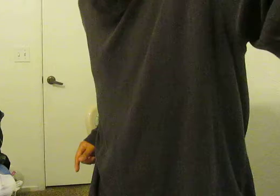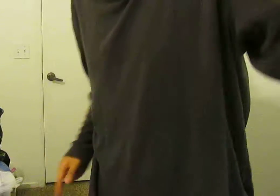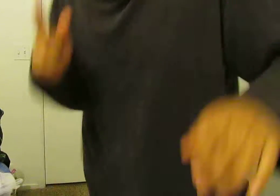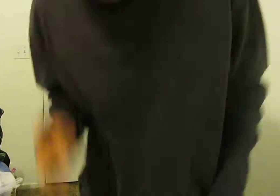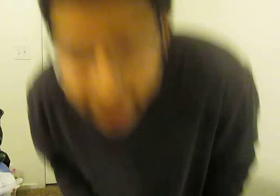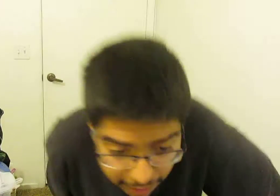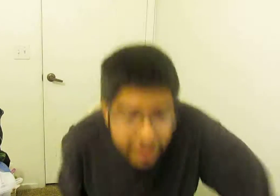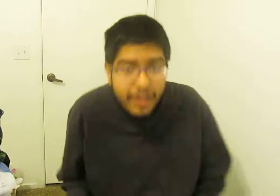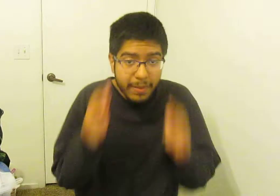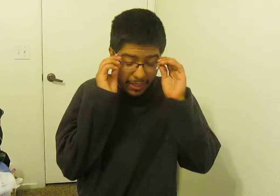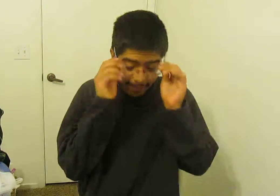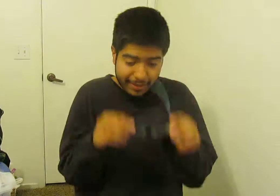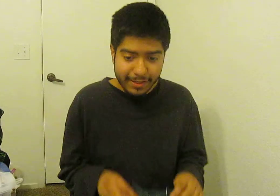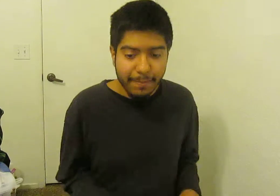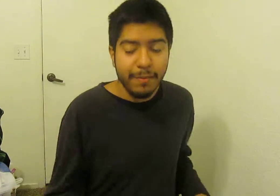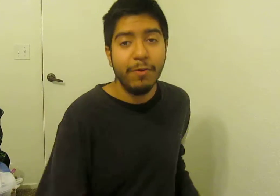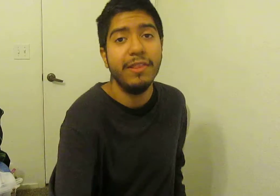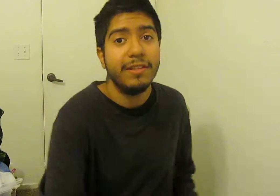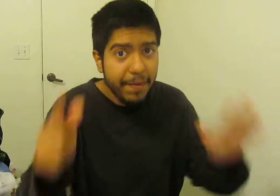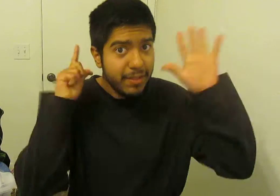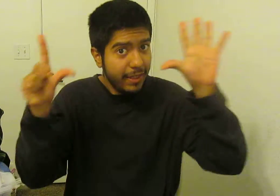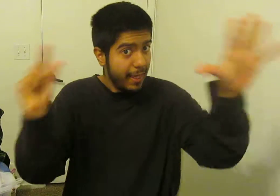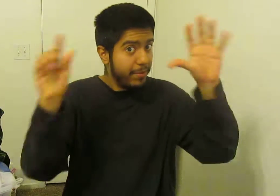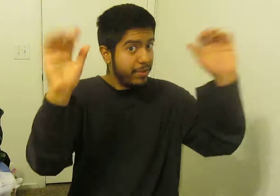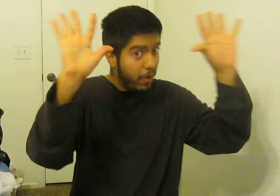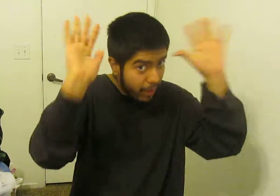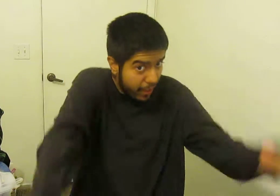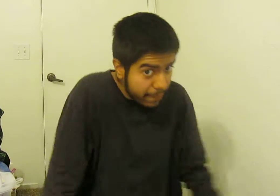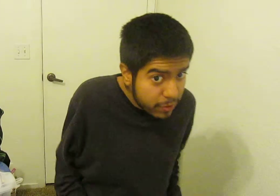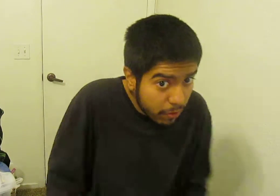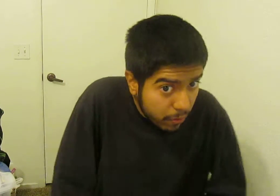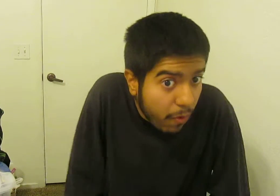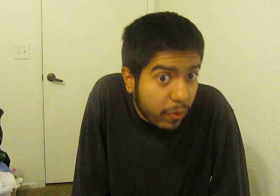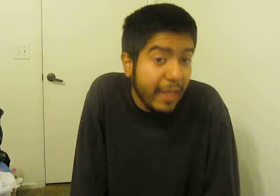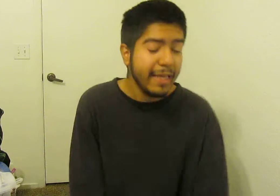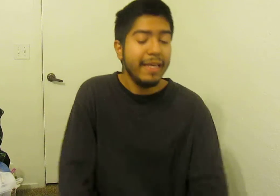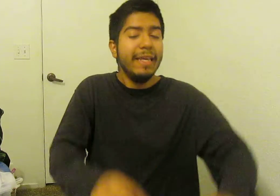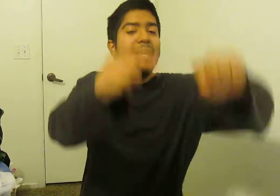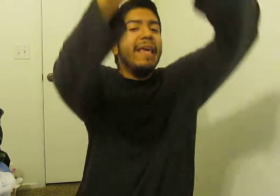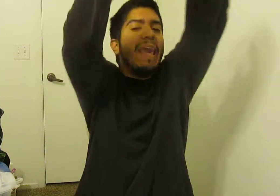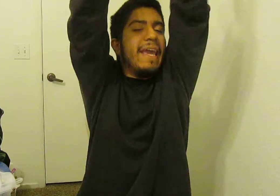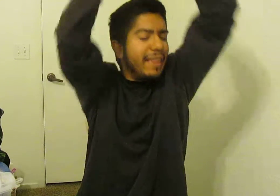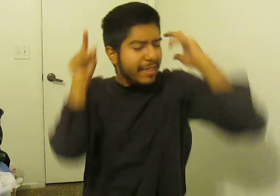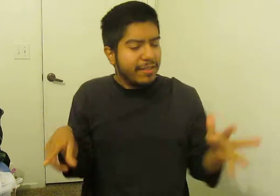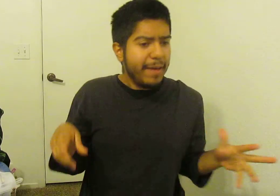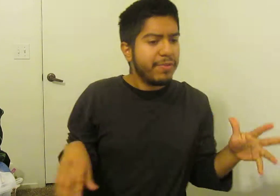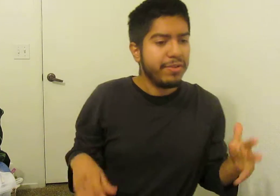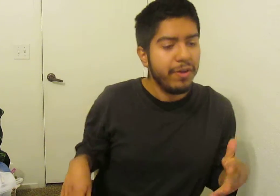Hey y'all, it's Anami K-Man. Today I'm going to be reading the 17th episode of Tokyo Ghoulry. And this episode,